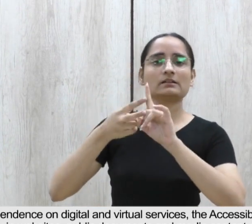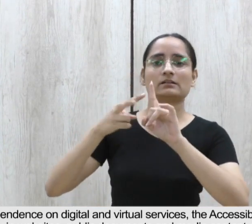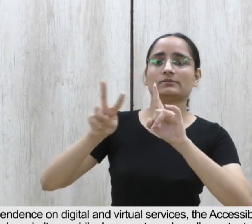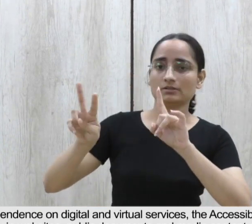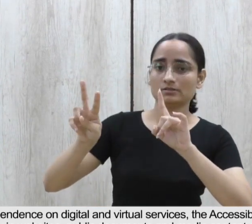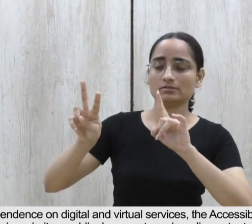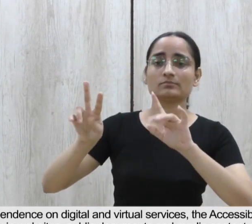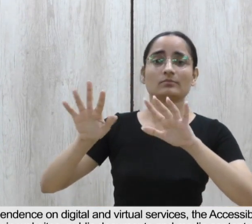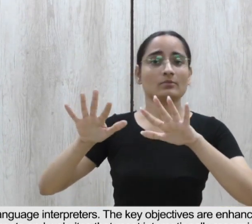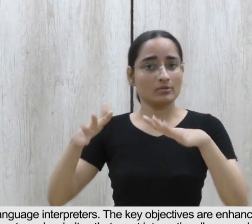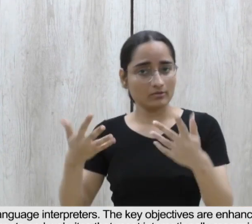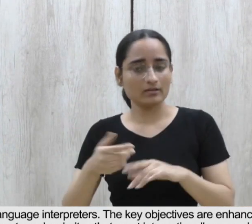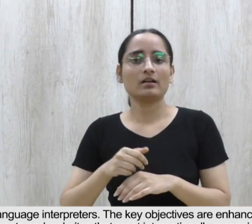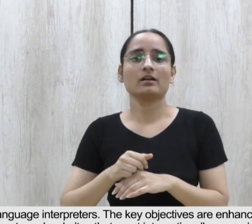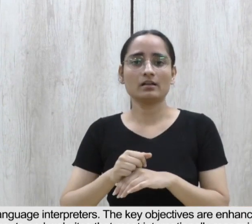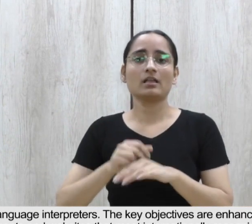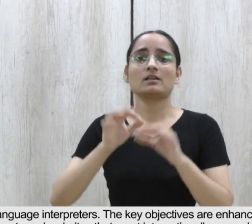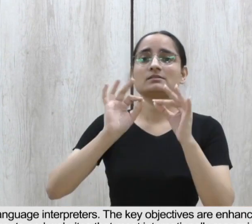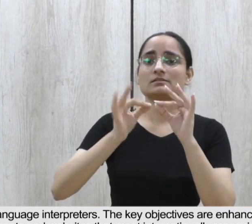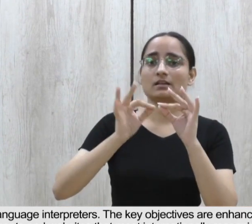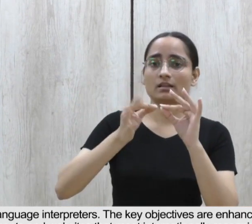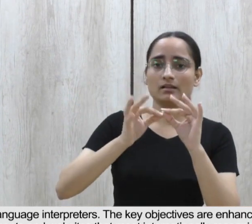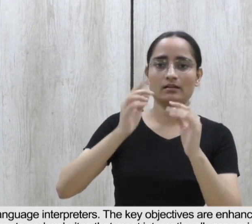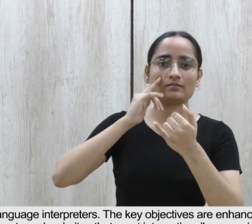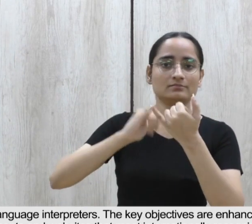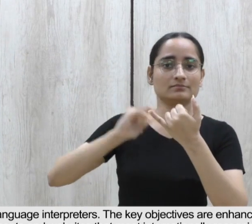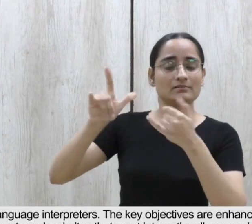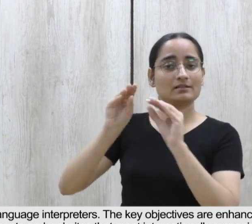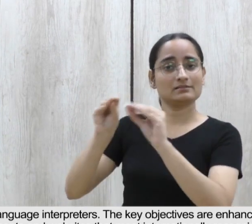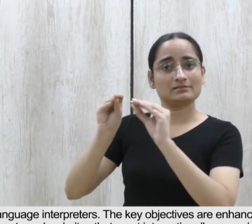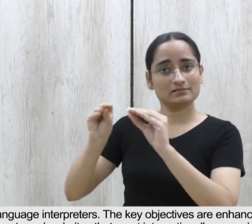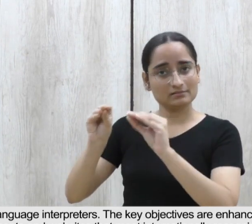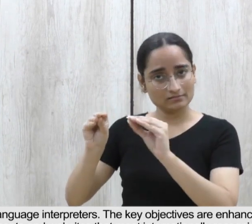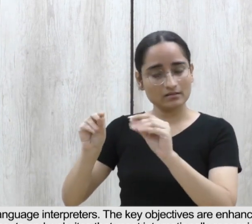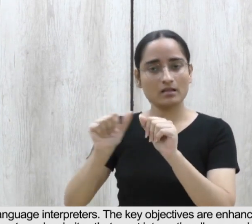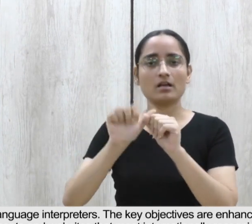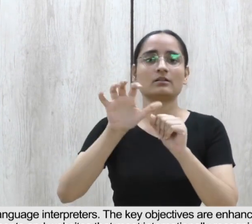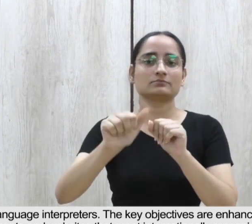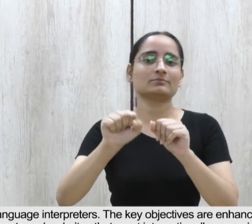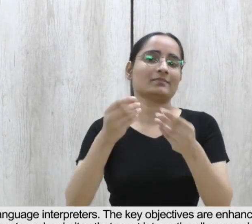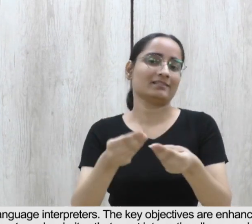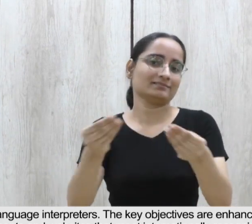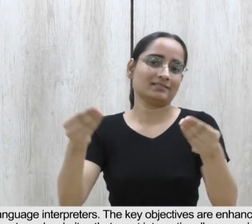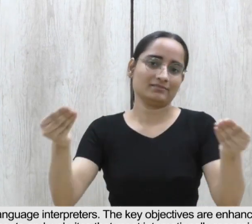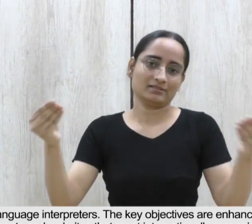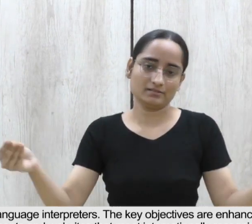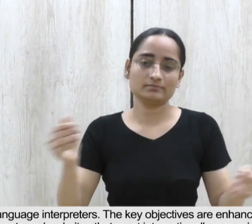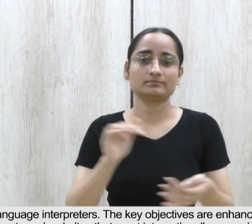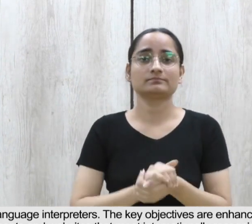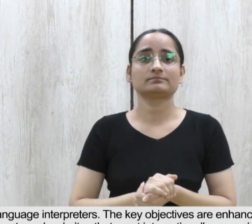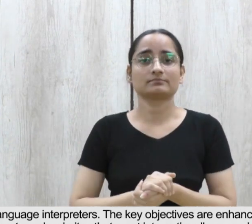also working towards training of sign language interpreters. 12 key objectives are enhancing